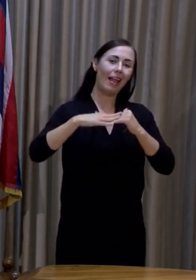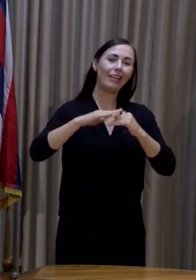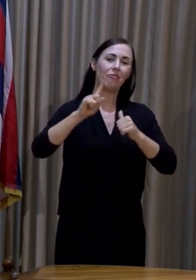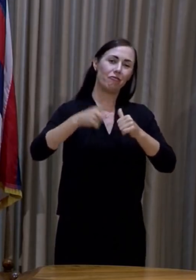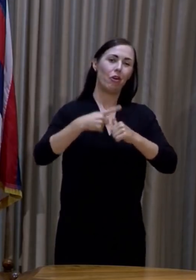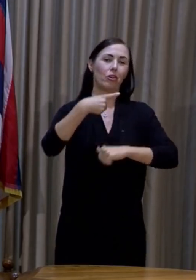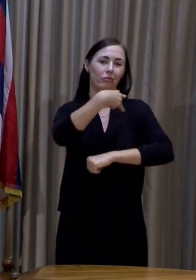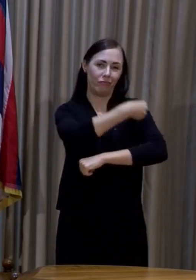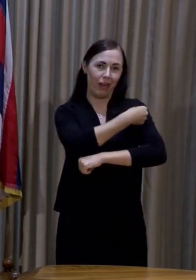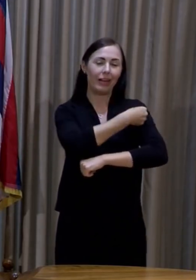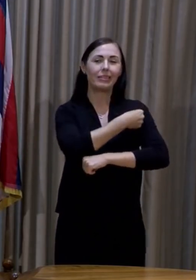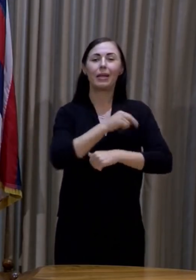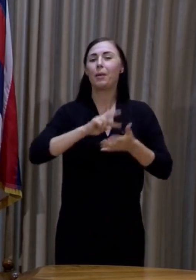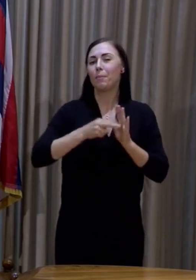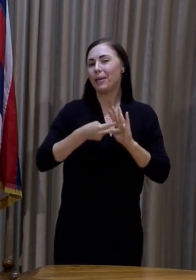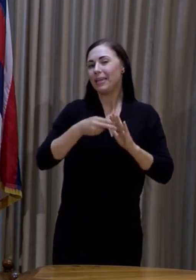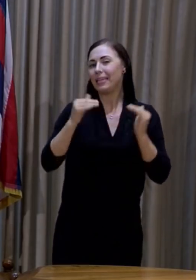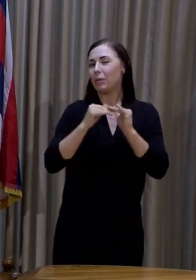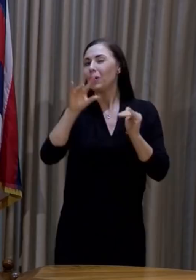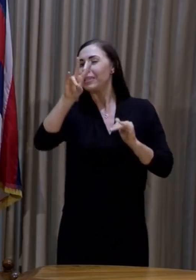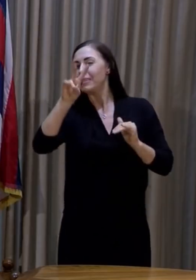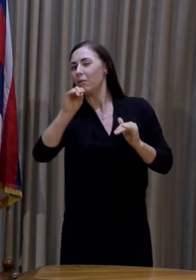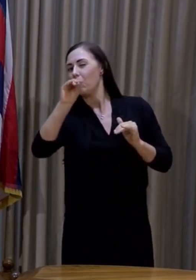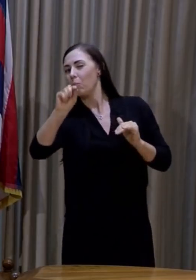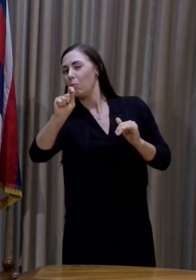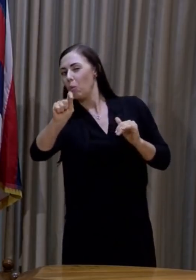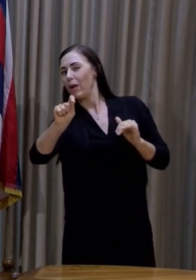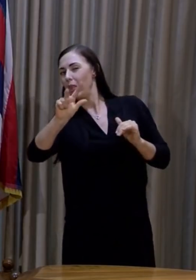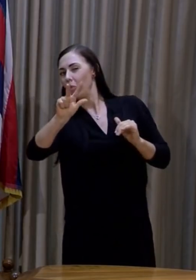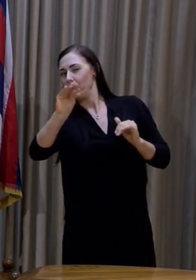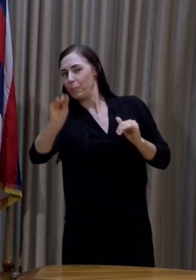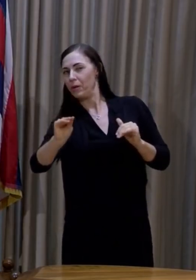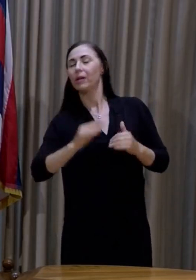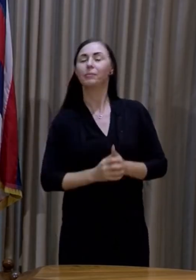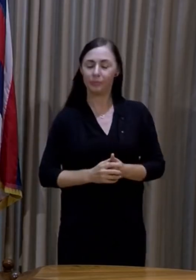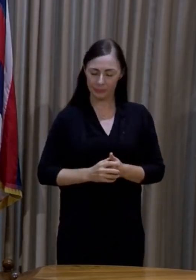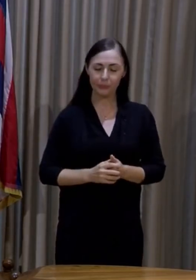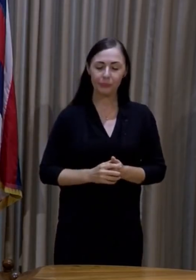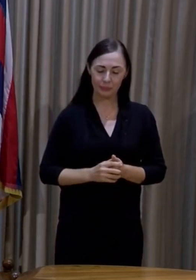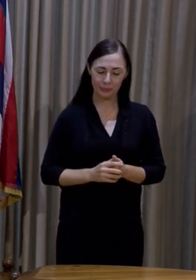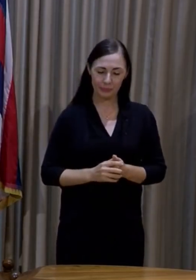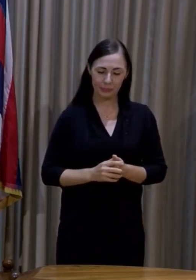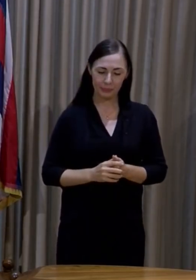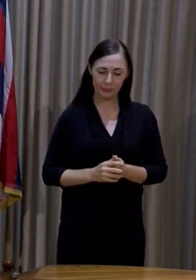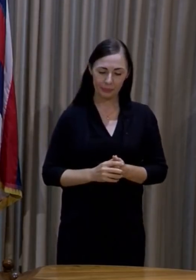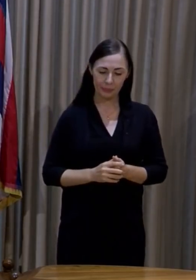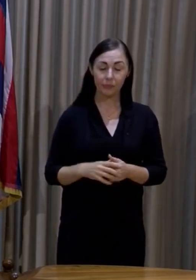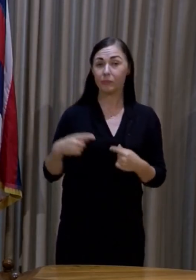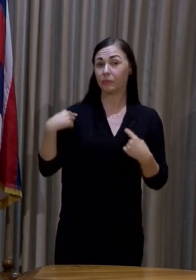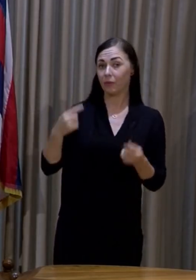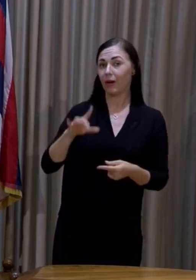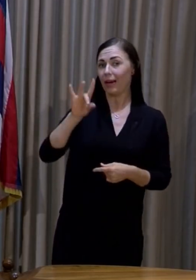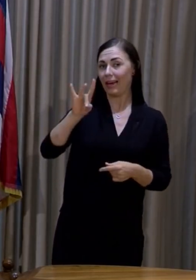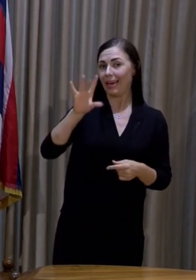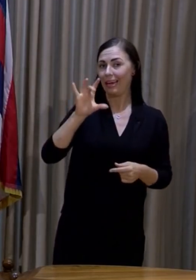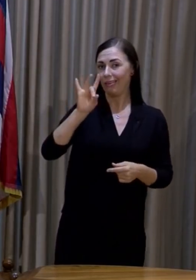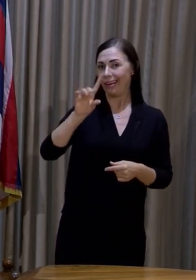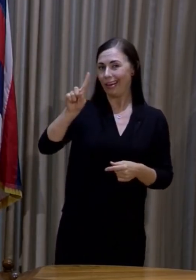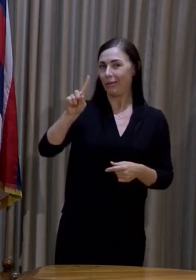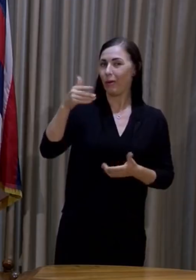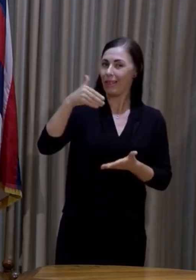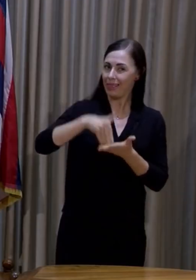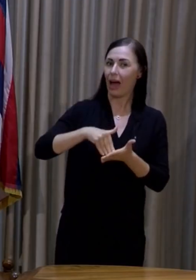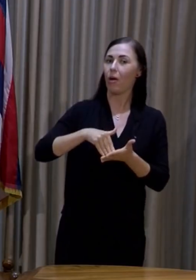That's 70.3%. And to date 881,000